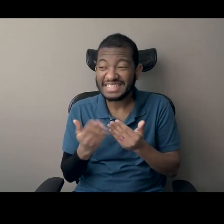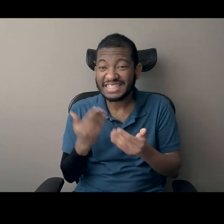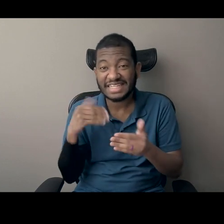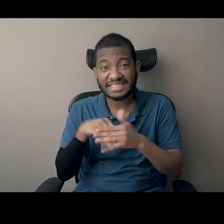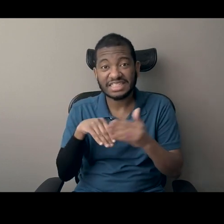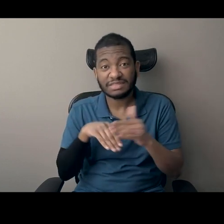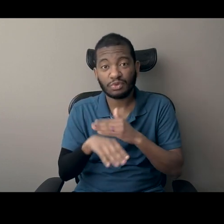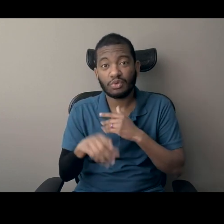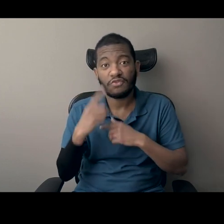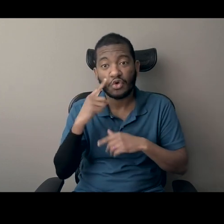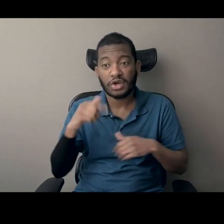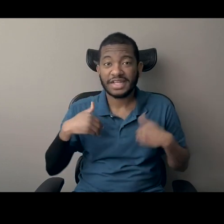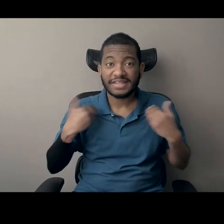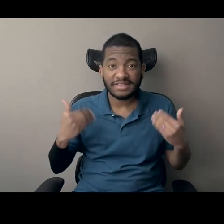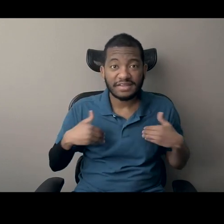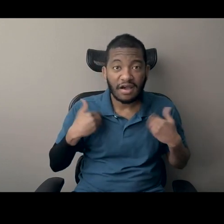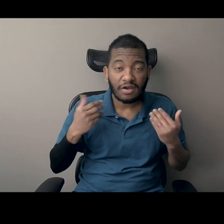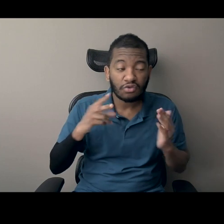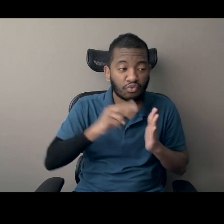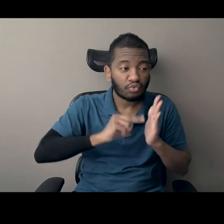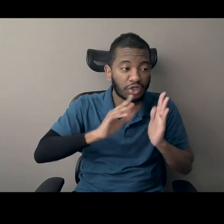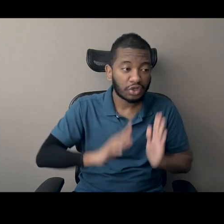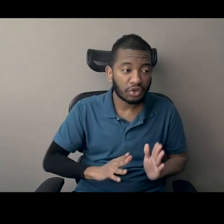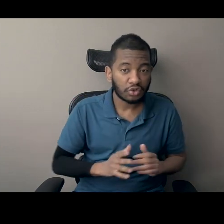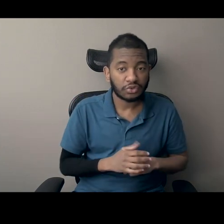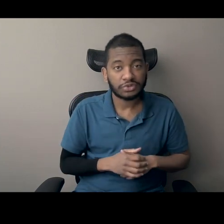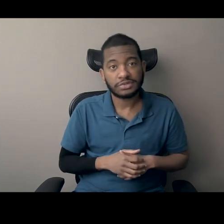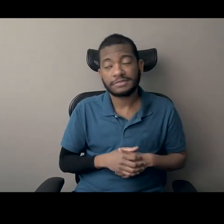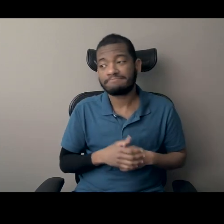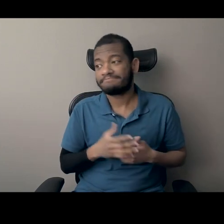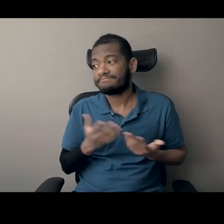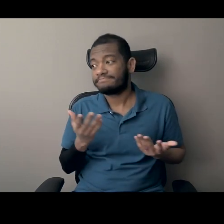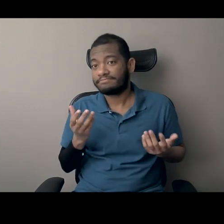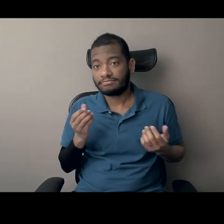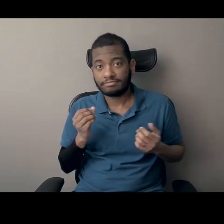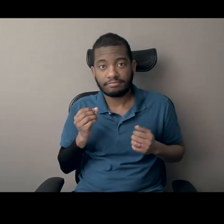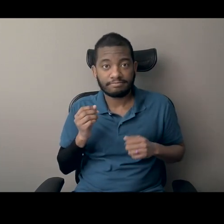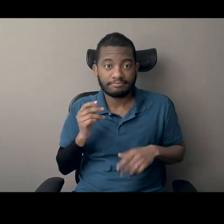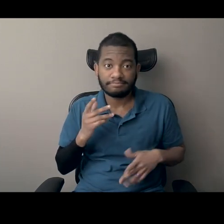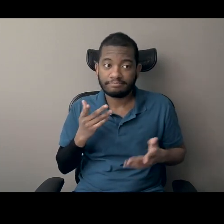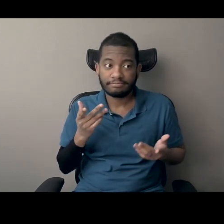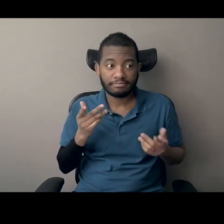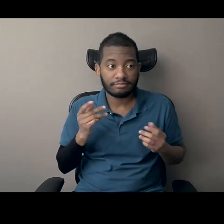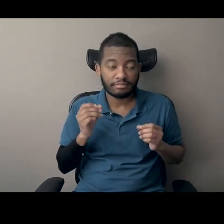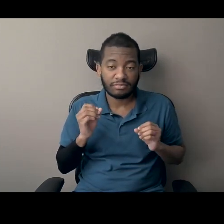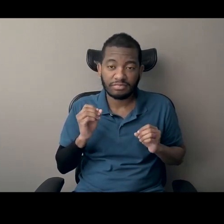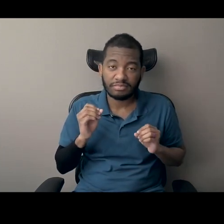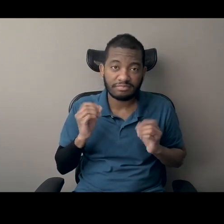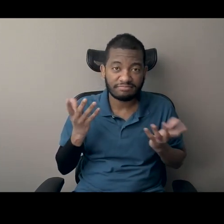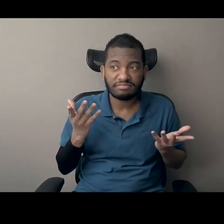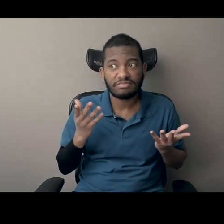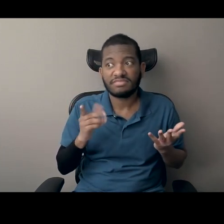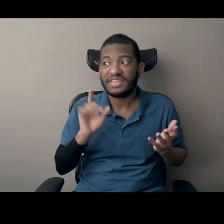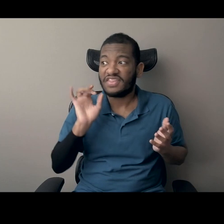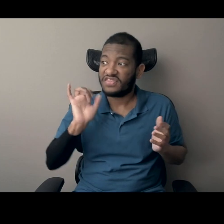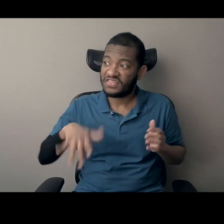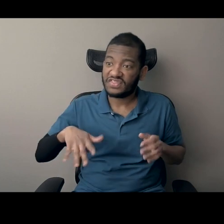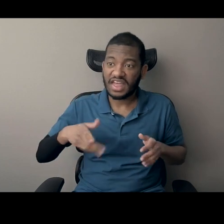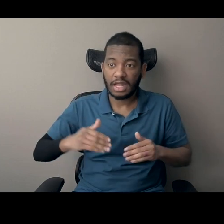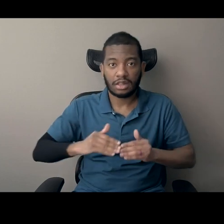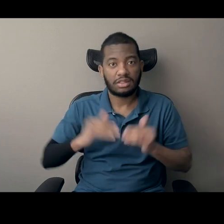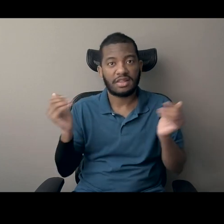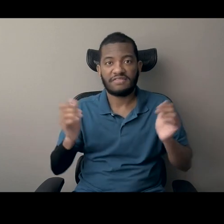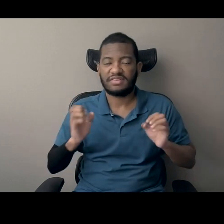to young people, to people without a, uh, uh, you know, PhD, like a very high level of education.